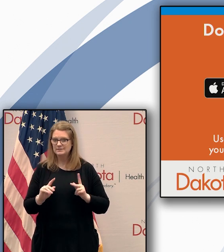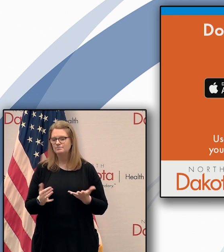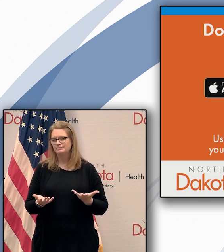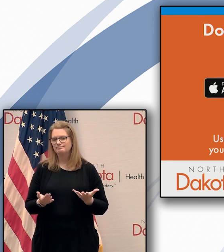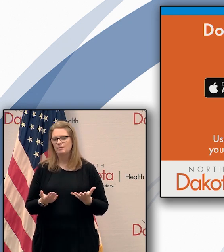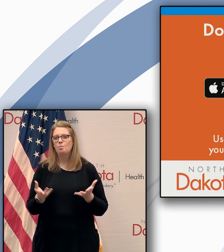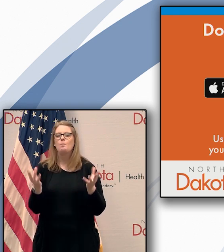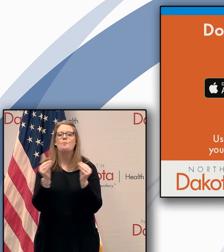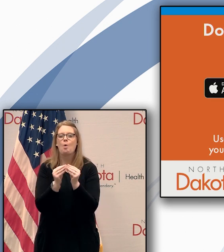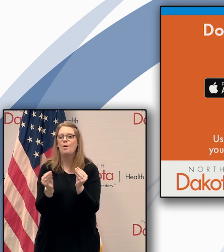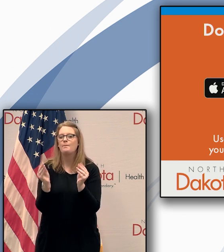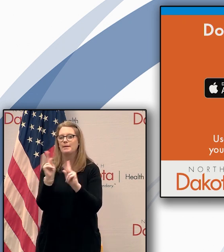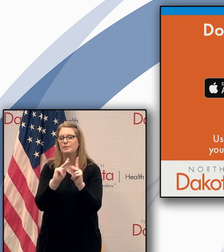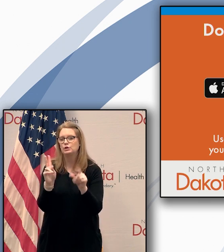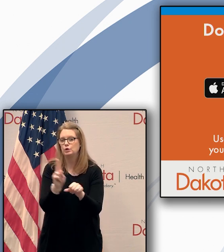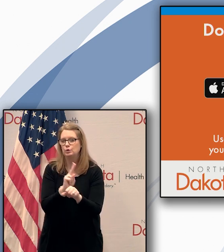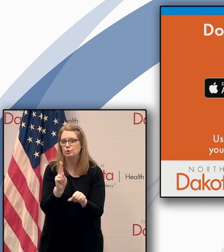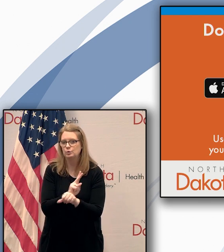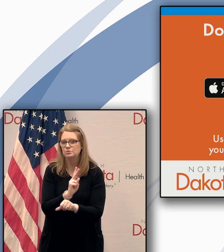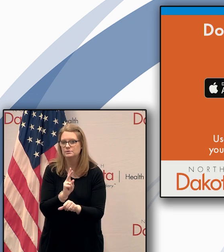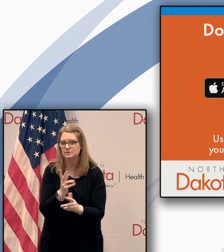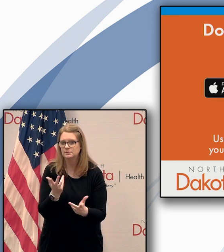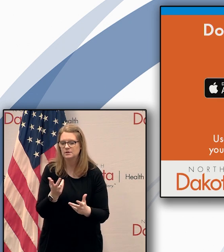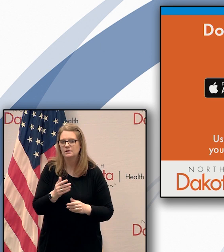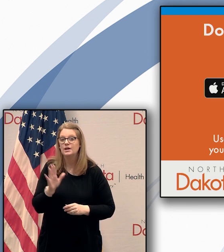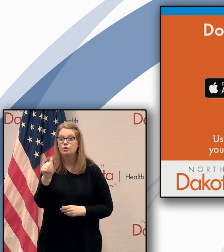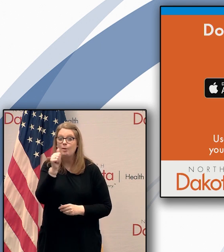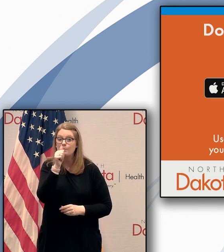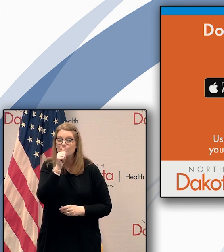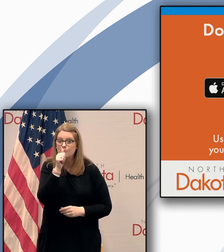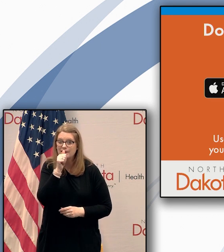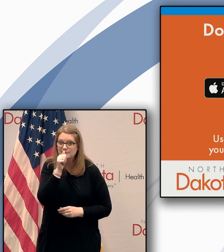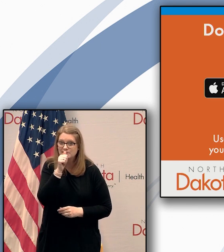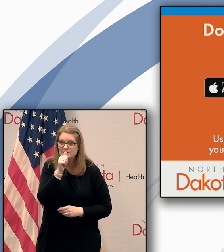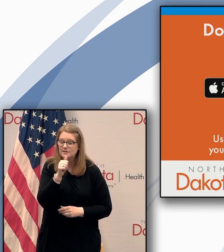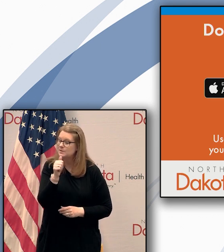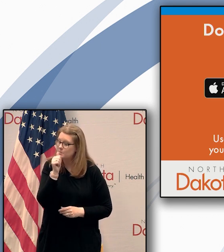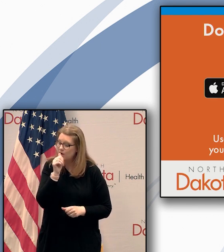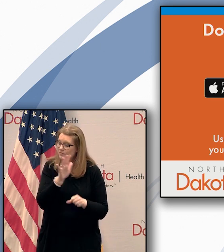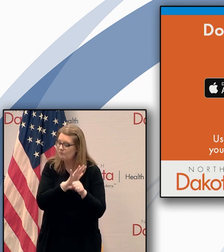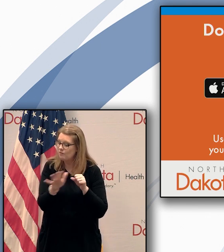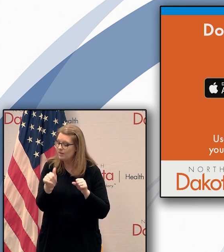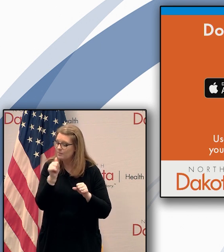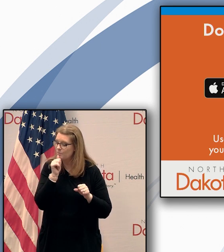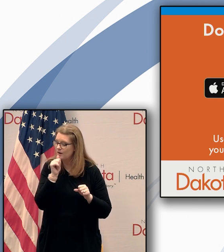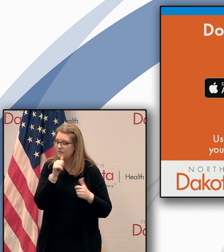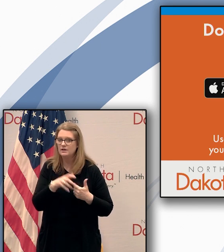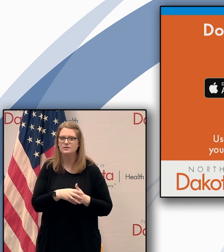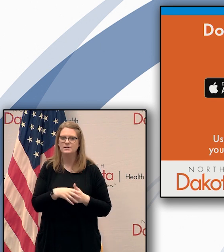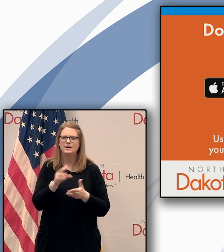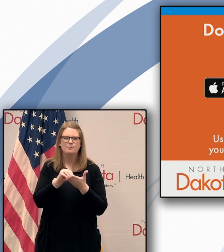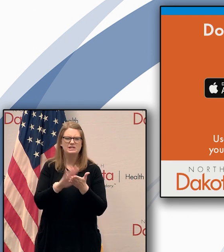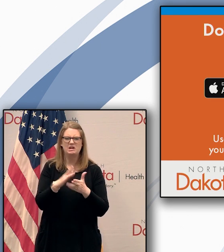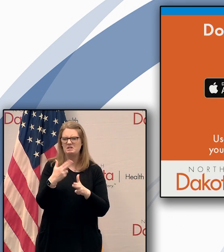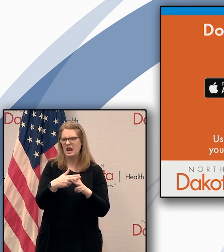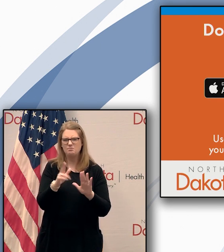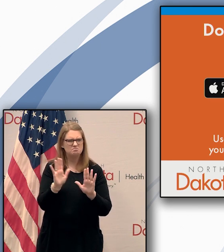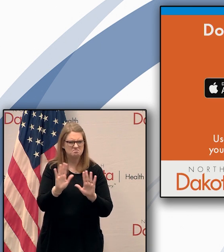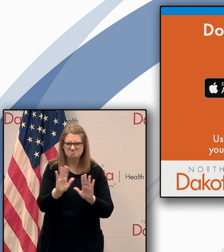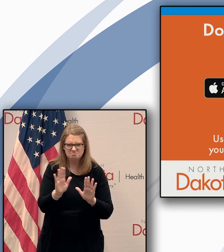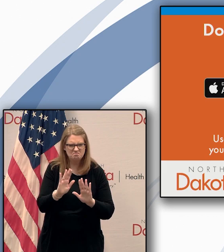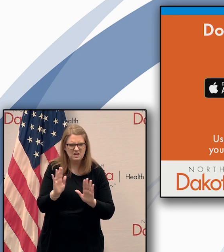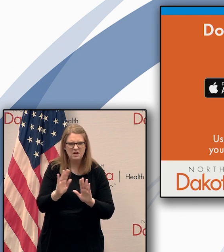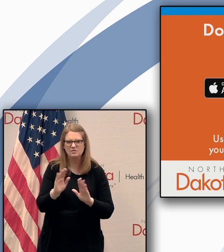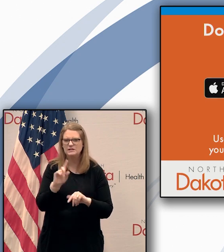effective this will be. And again, your privacy is completely protected. So thank you if you're already a user, either on